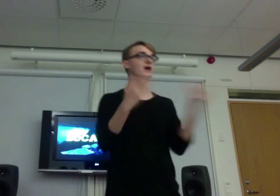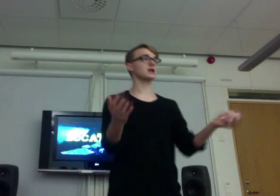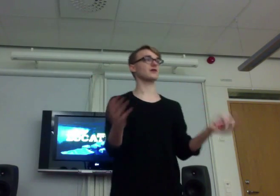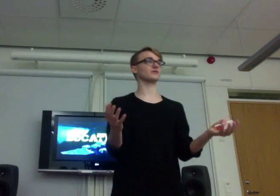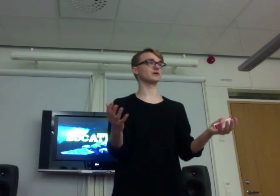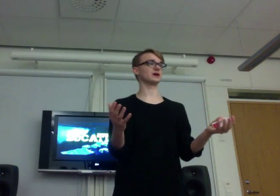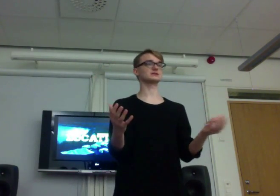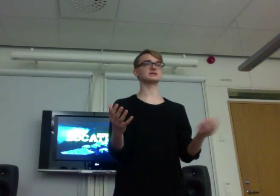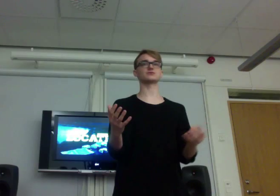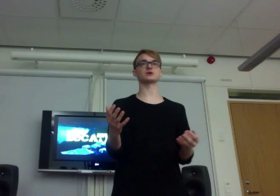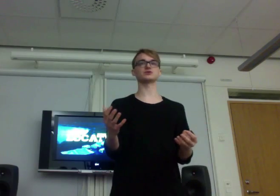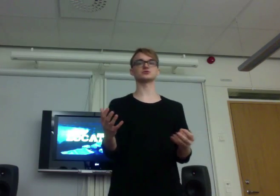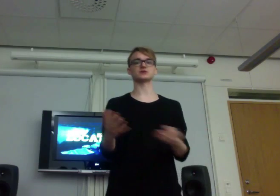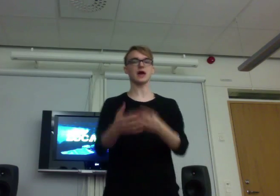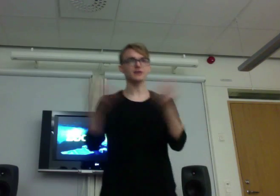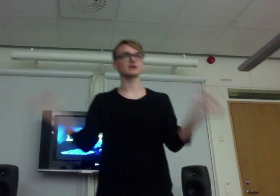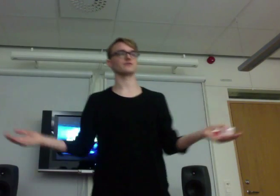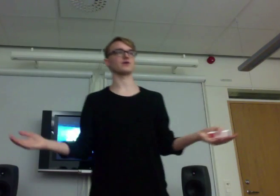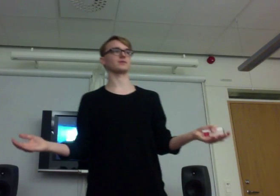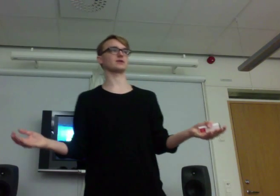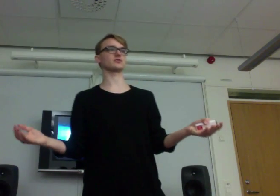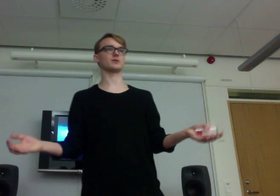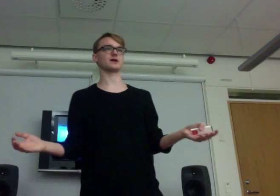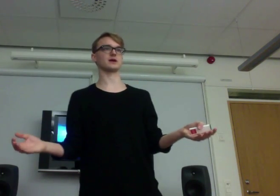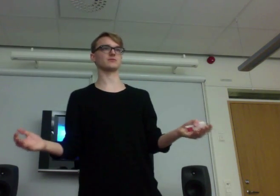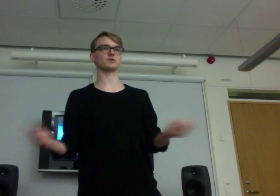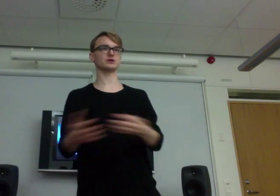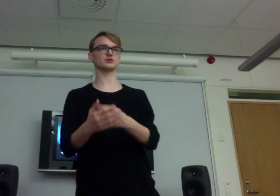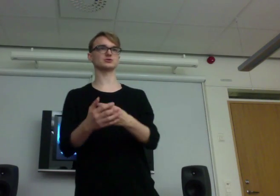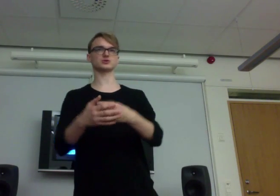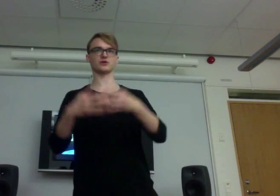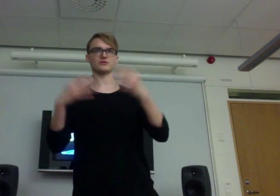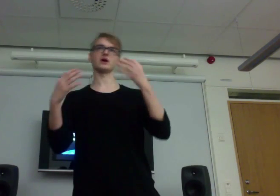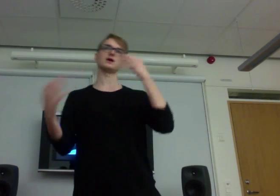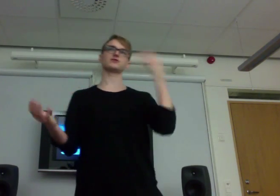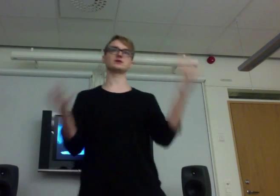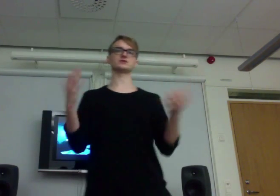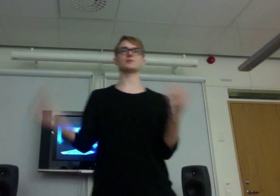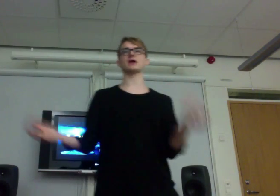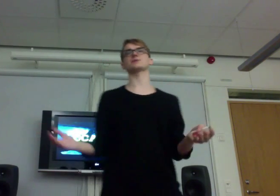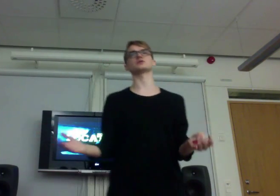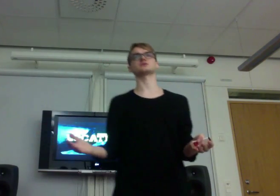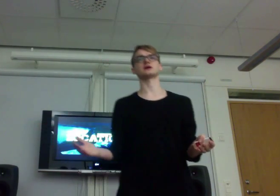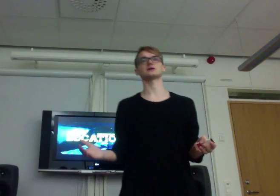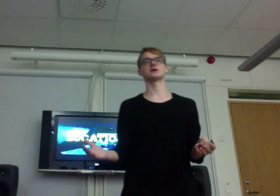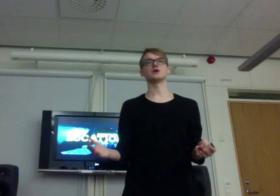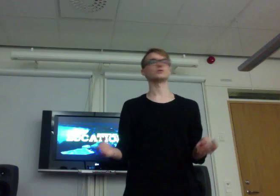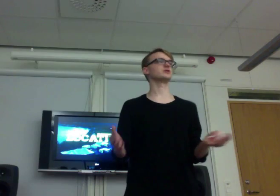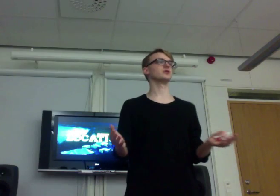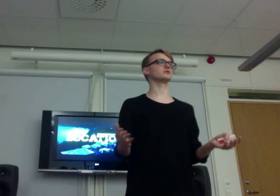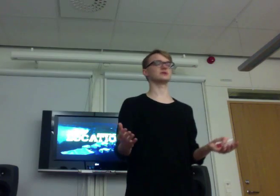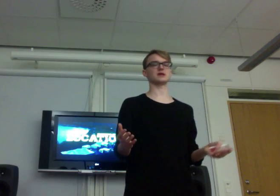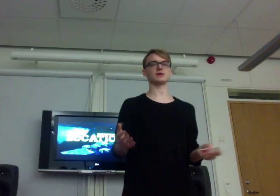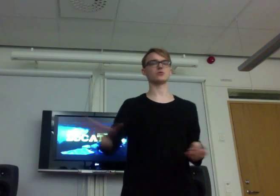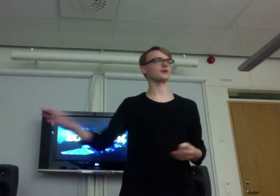love is that we can use any environment to play a game. We can use sort of theater black box style. We don't need a quarry.